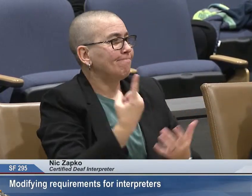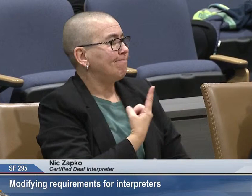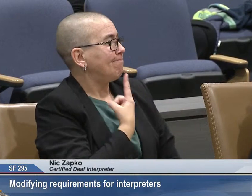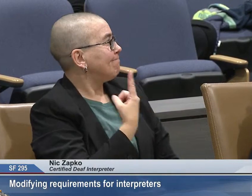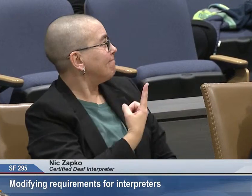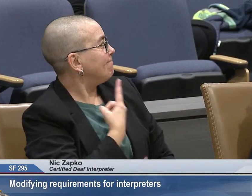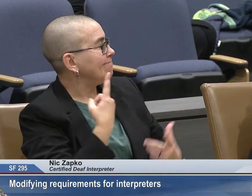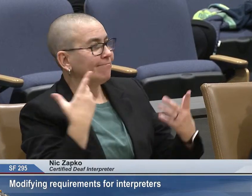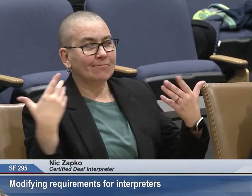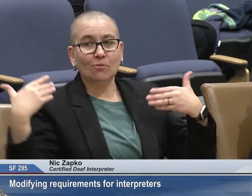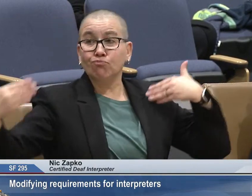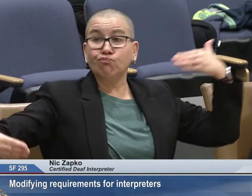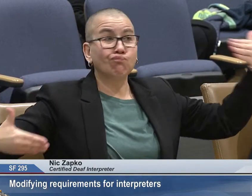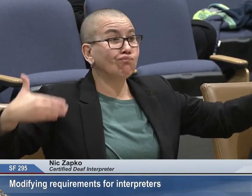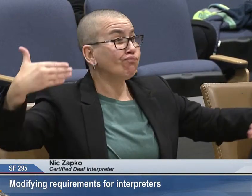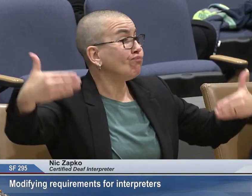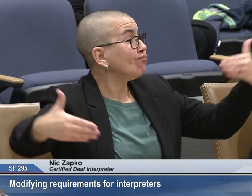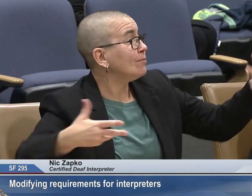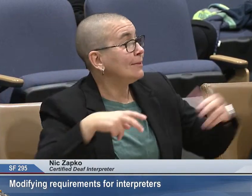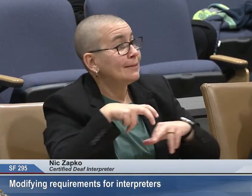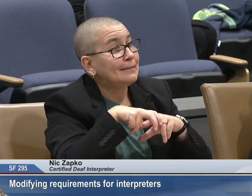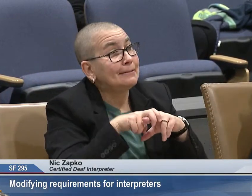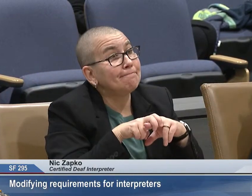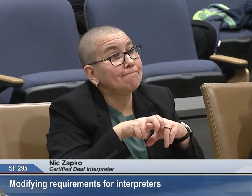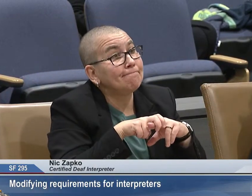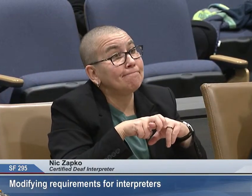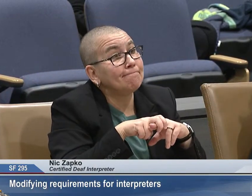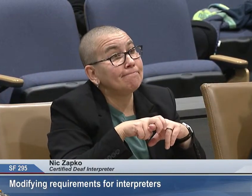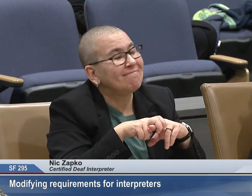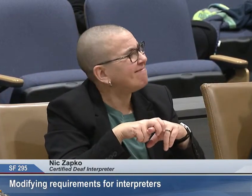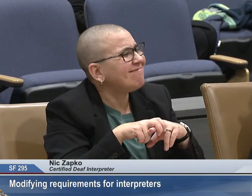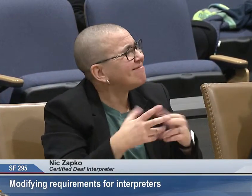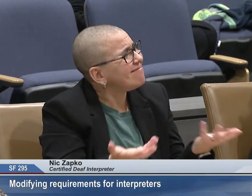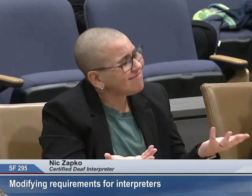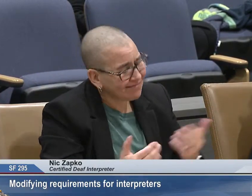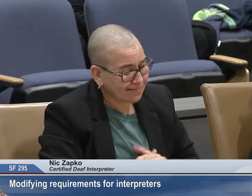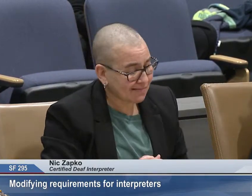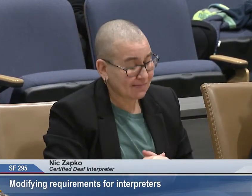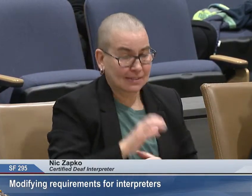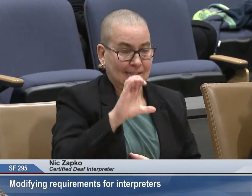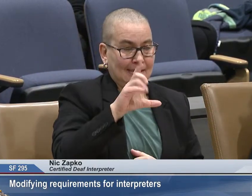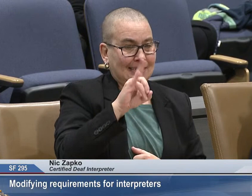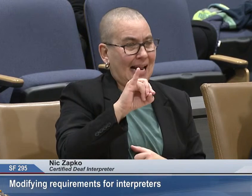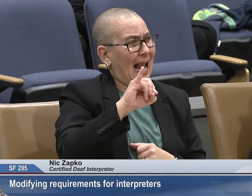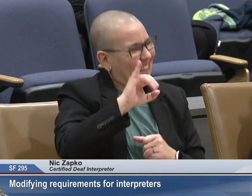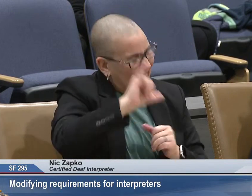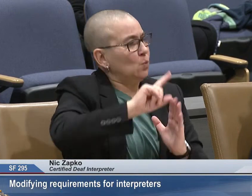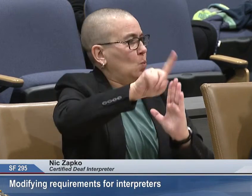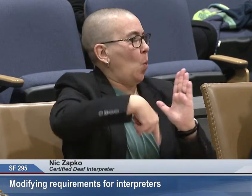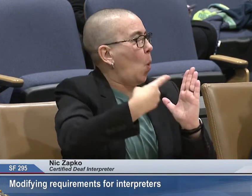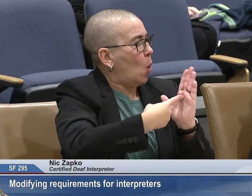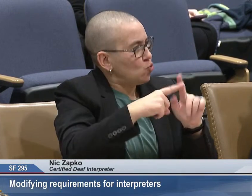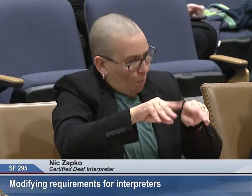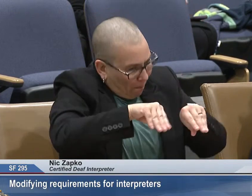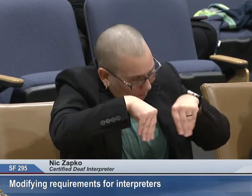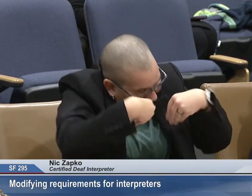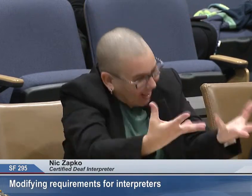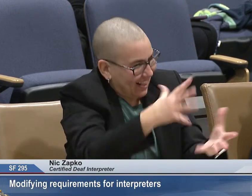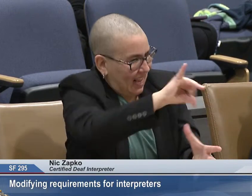inclusion at school when interacting with their peers, teachers, and staff. And it didn't have to be that